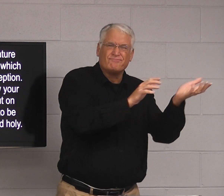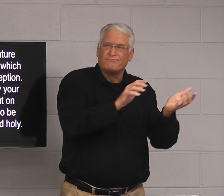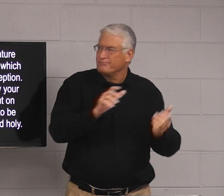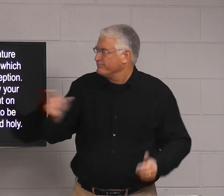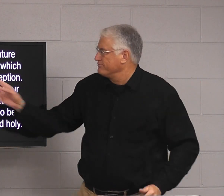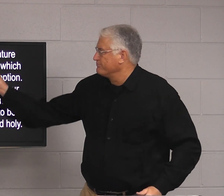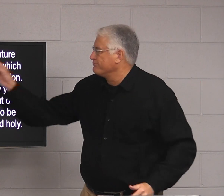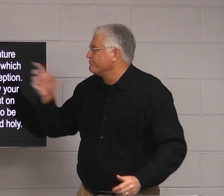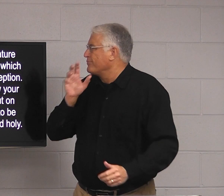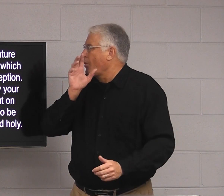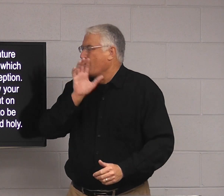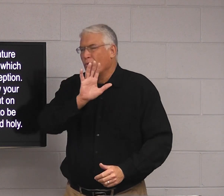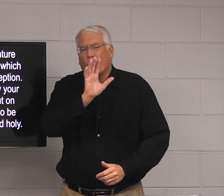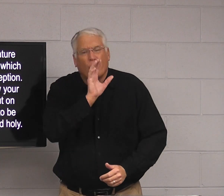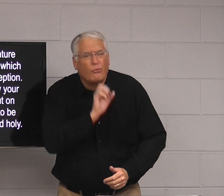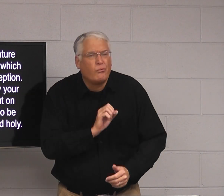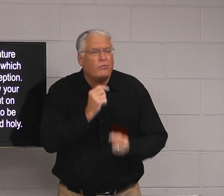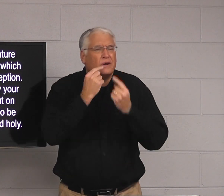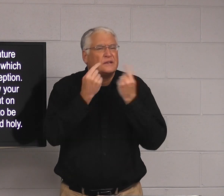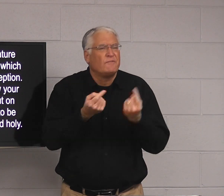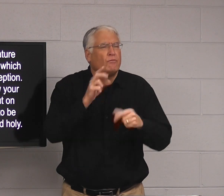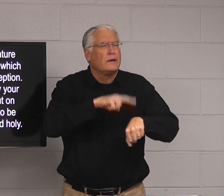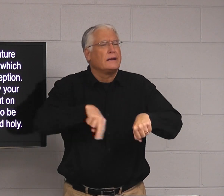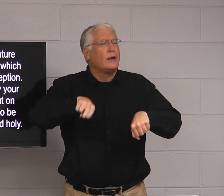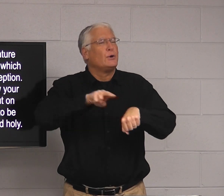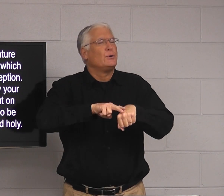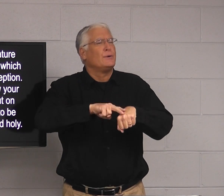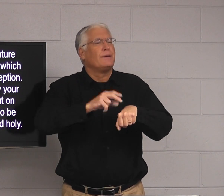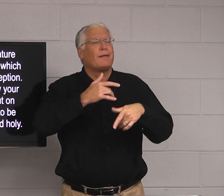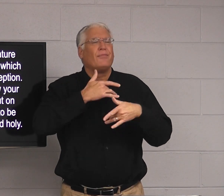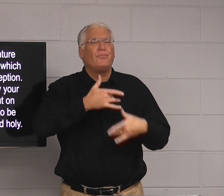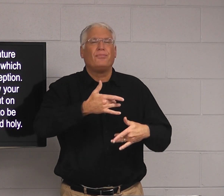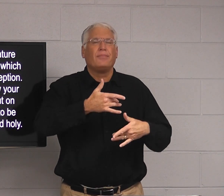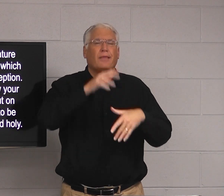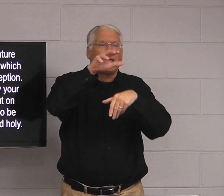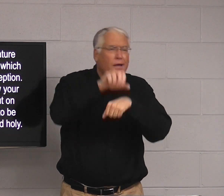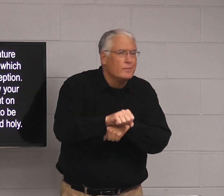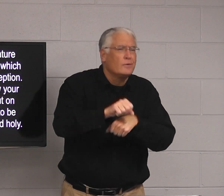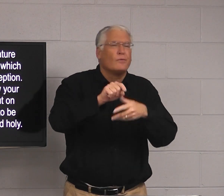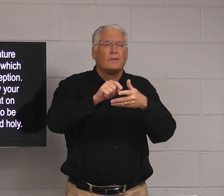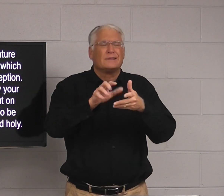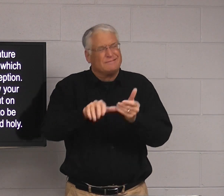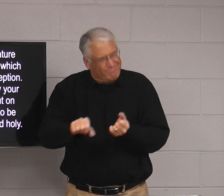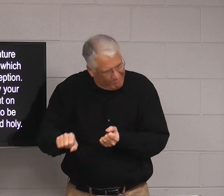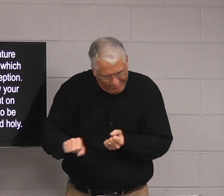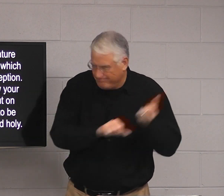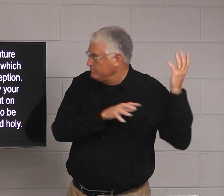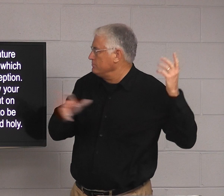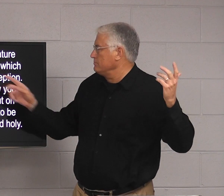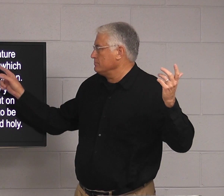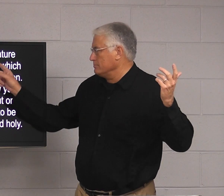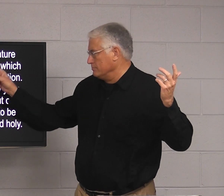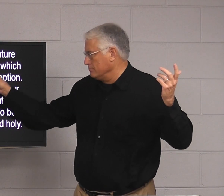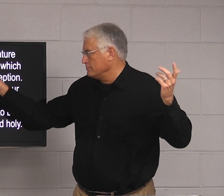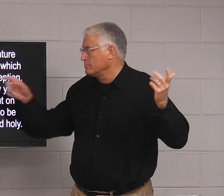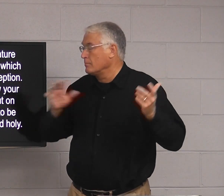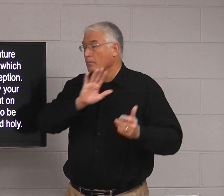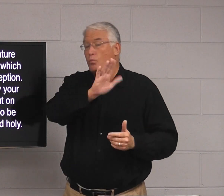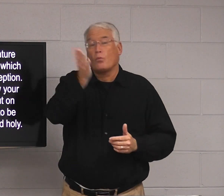point, you throw your old sinful nature out. Your formal way of life. The things that you tend to do, your old habits, you throw